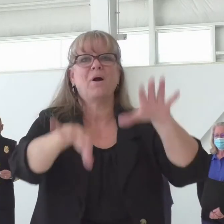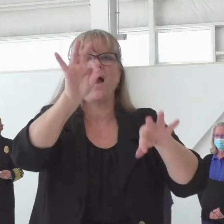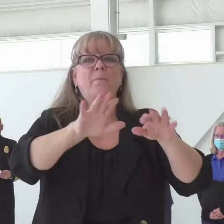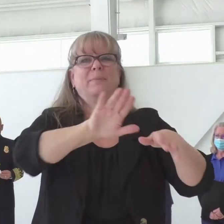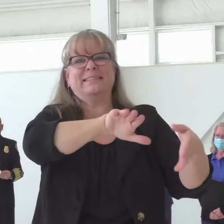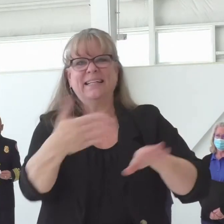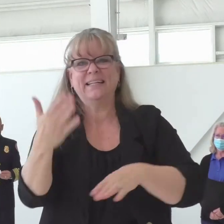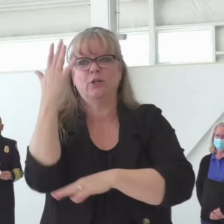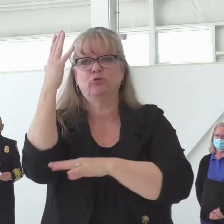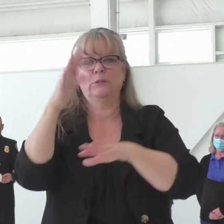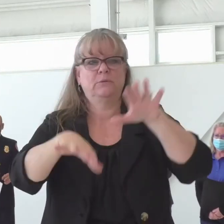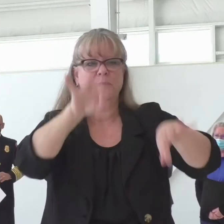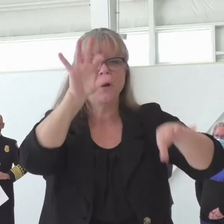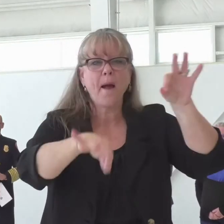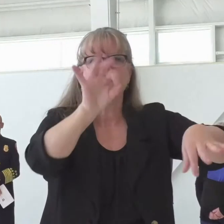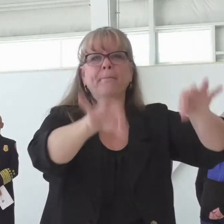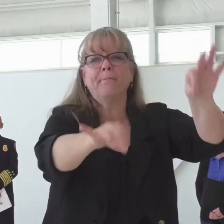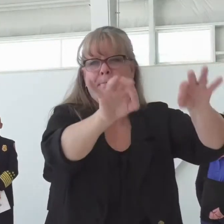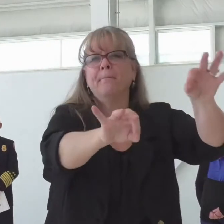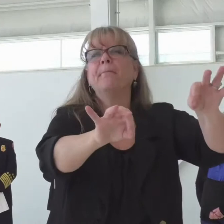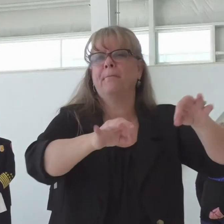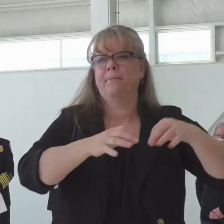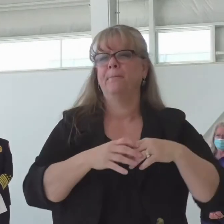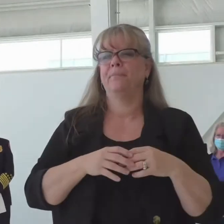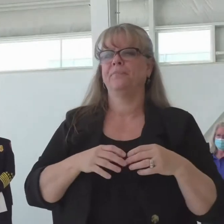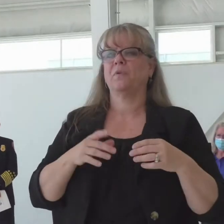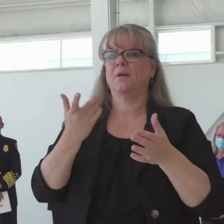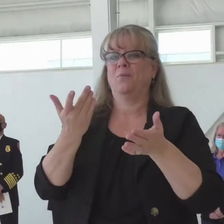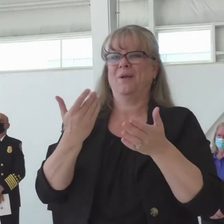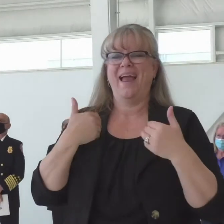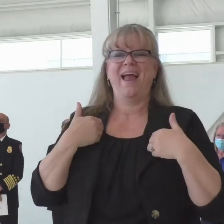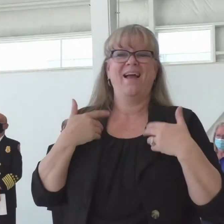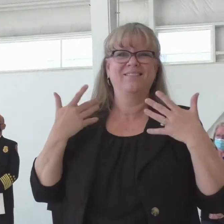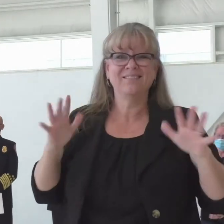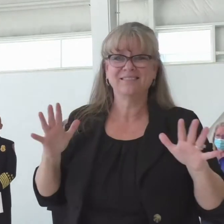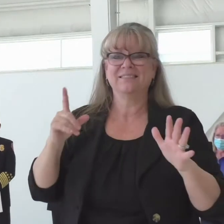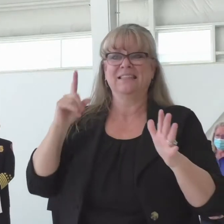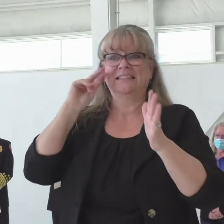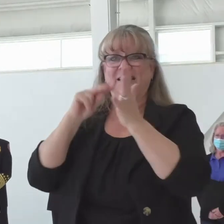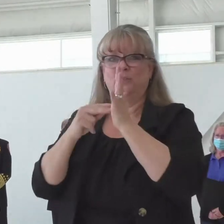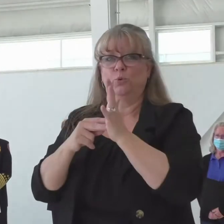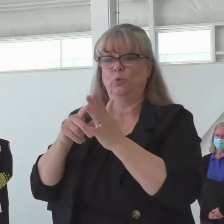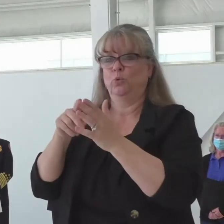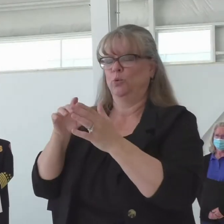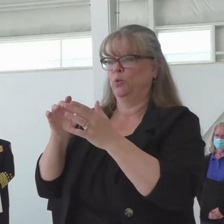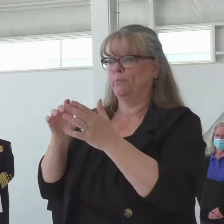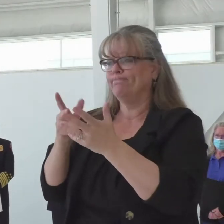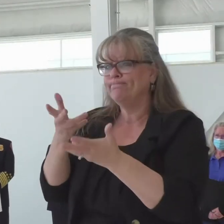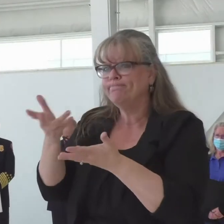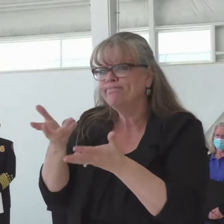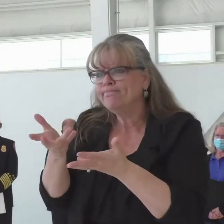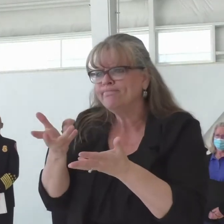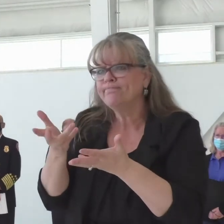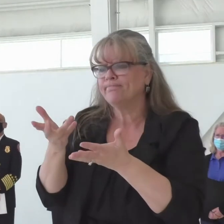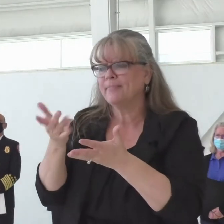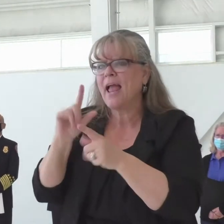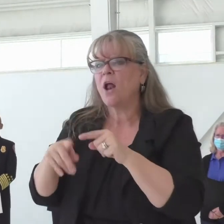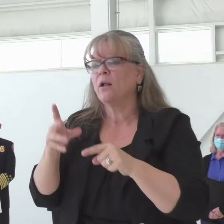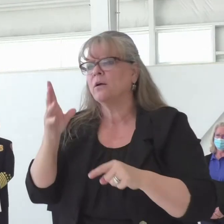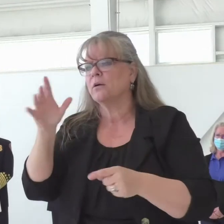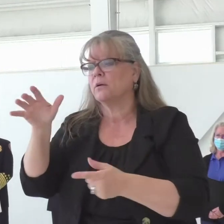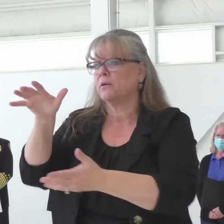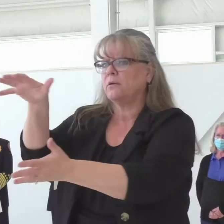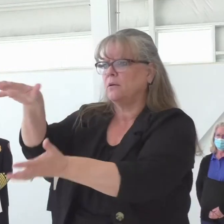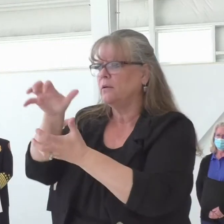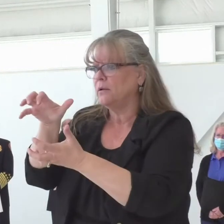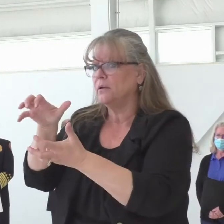intent and purposeful and the correct approach to saying you can't fund without the other. You have to do both